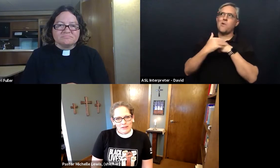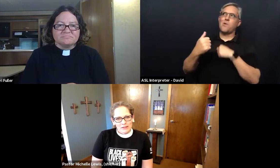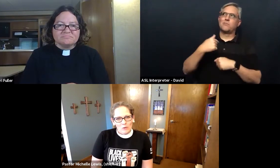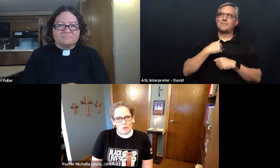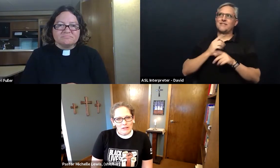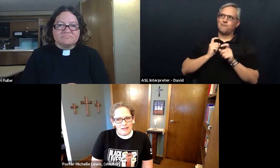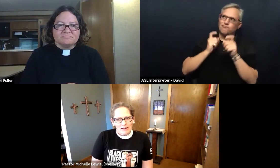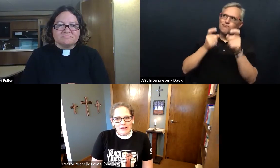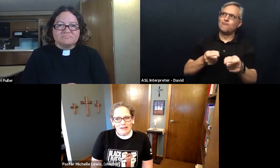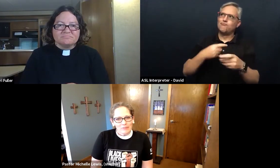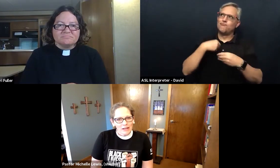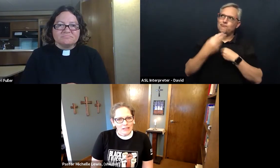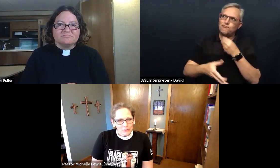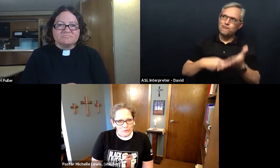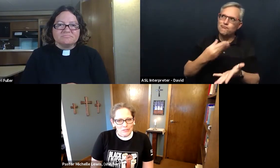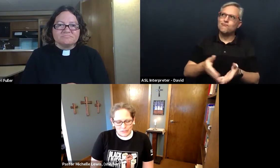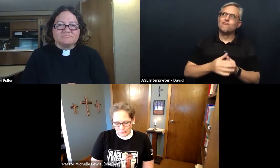what is God inviting you to do